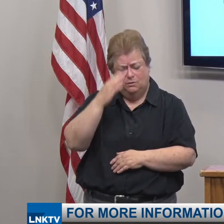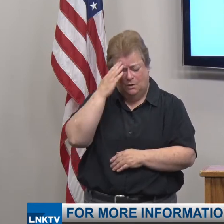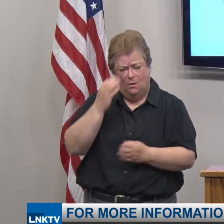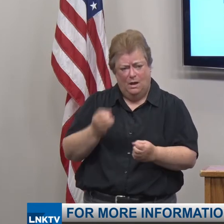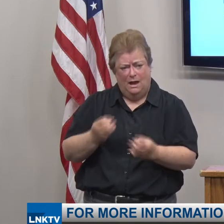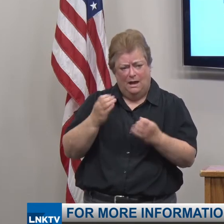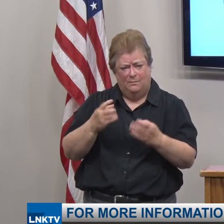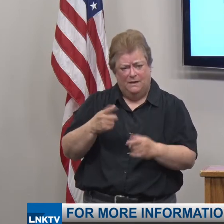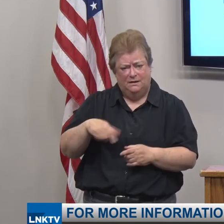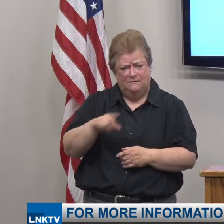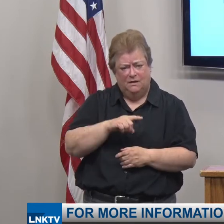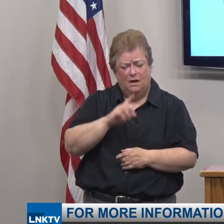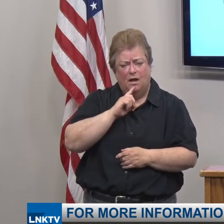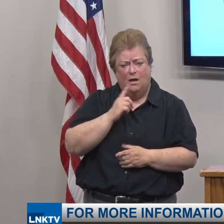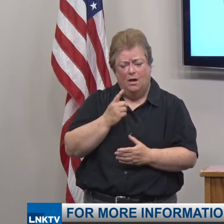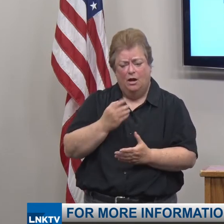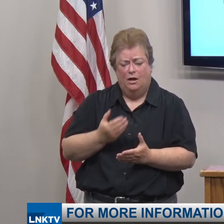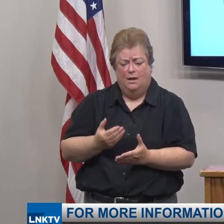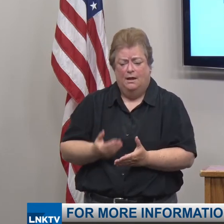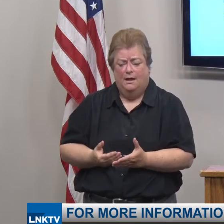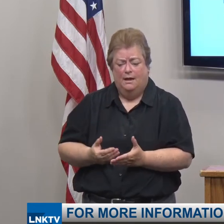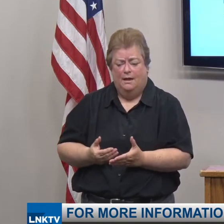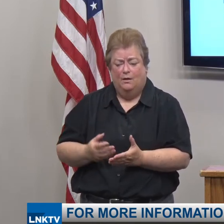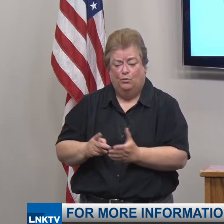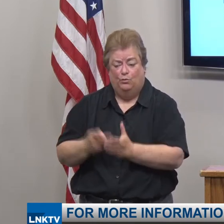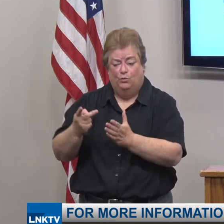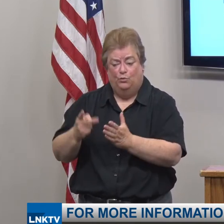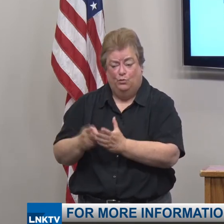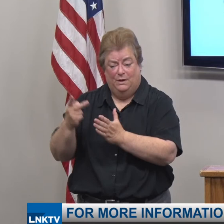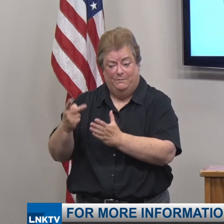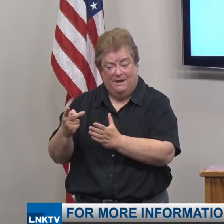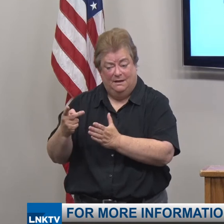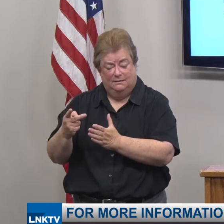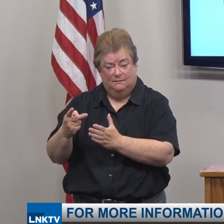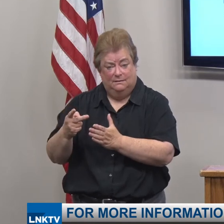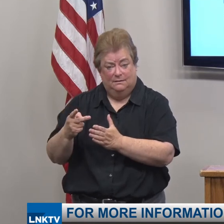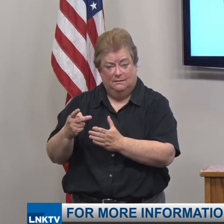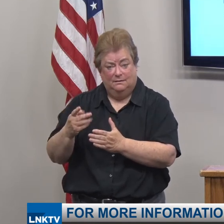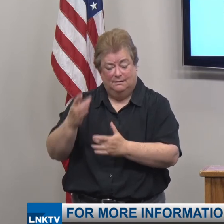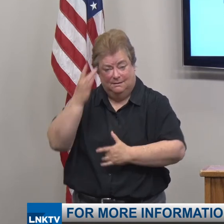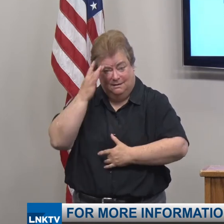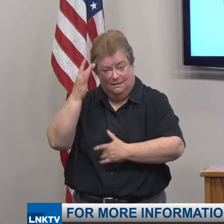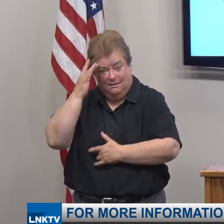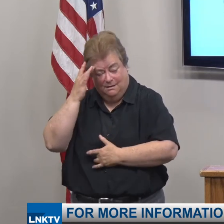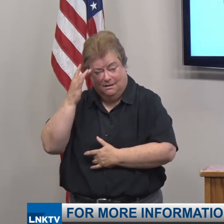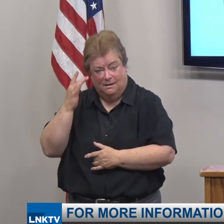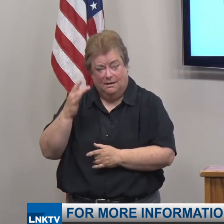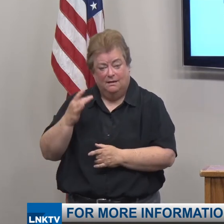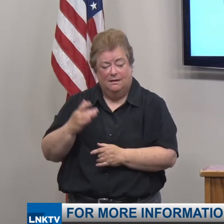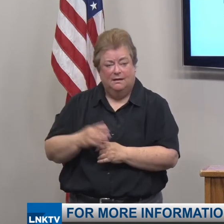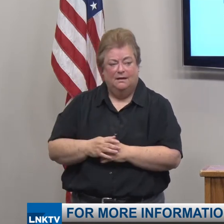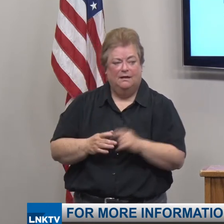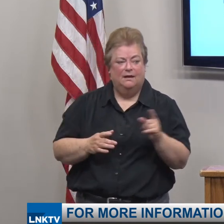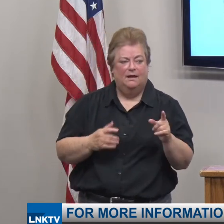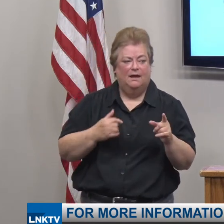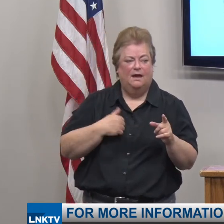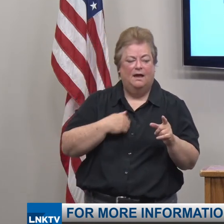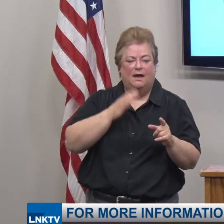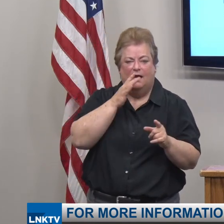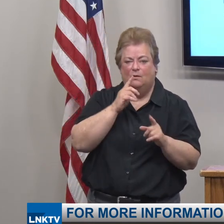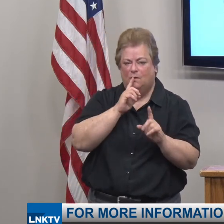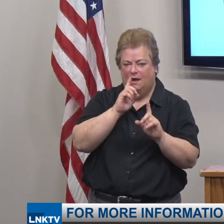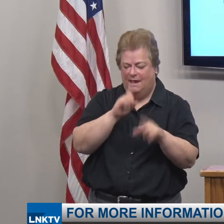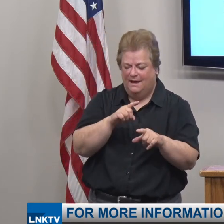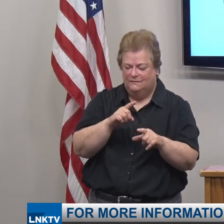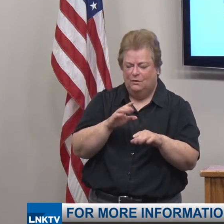those are reinfections or if that's happened at all in Lancaster County? You know, Bill, I'm going to answer